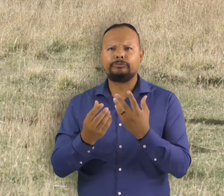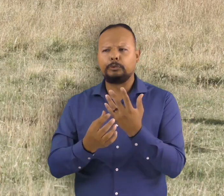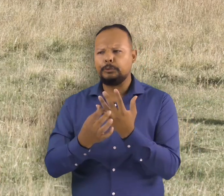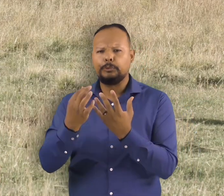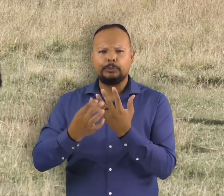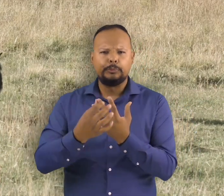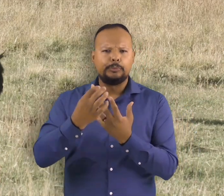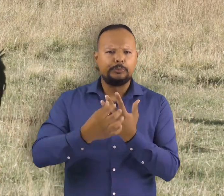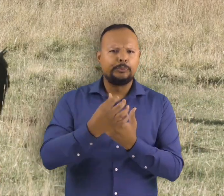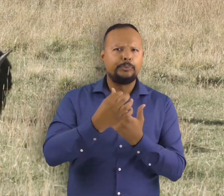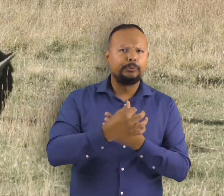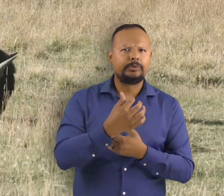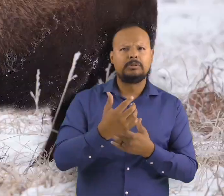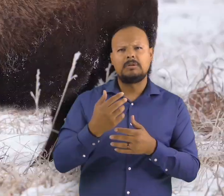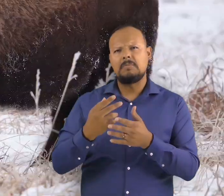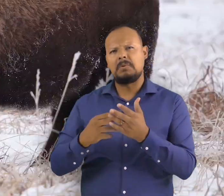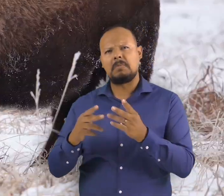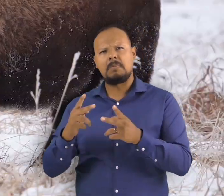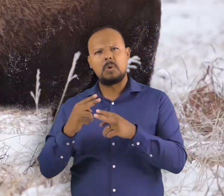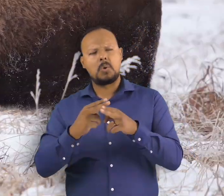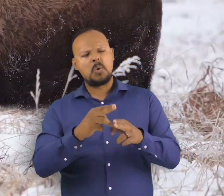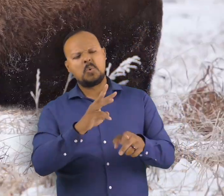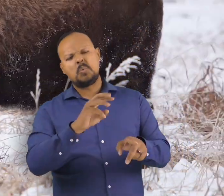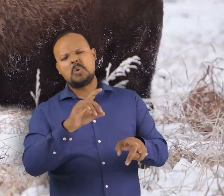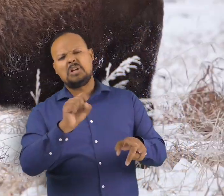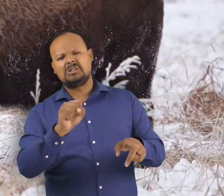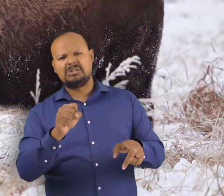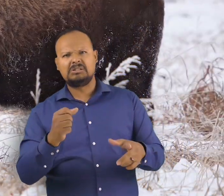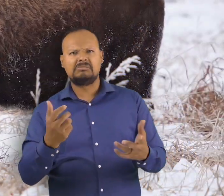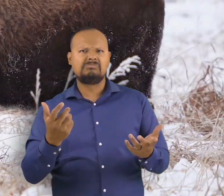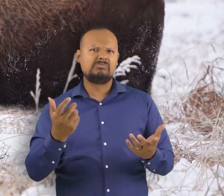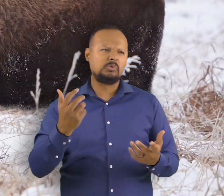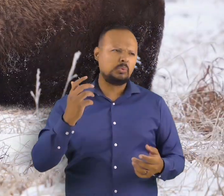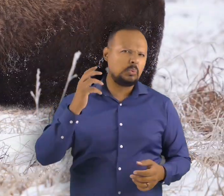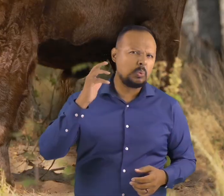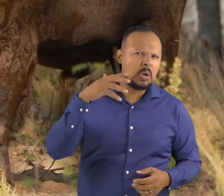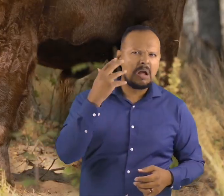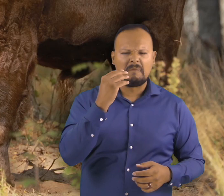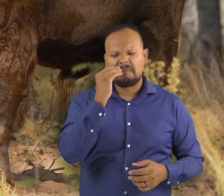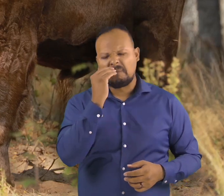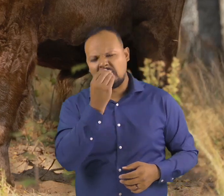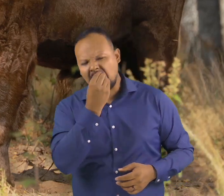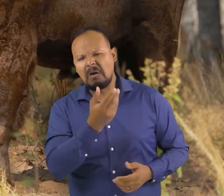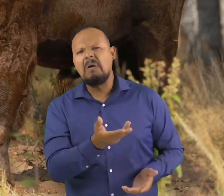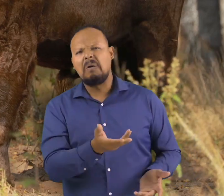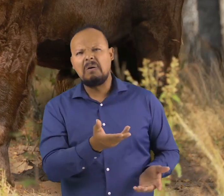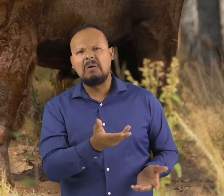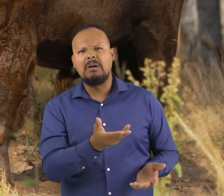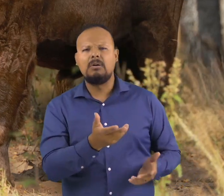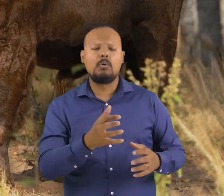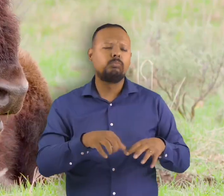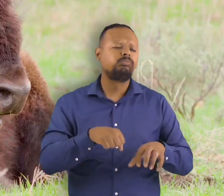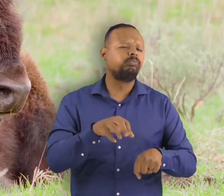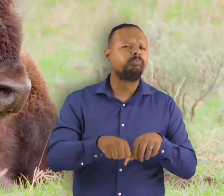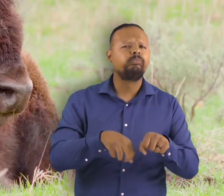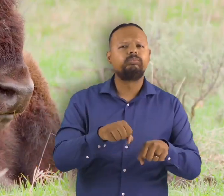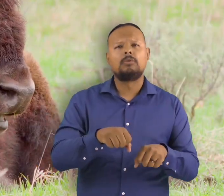call forbs weeds or wildflowers depending on their perspective and now and then bison will eat